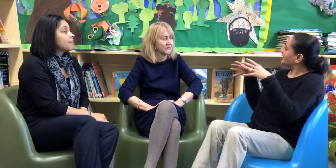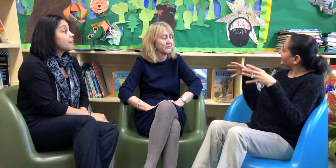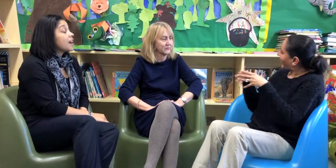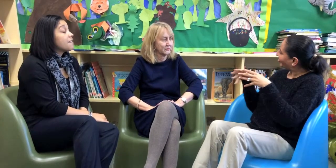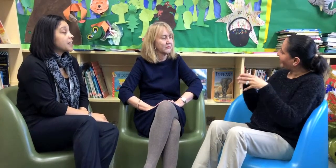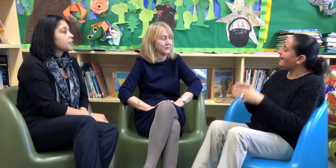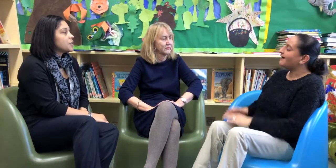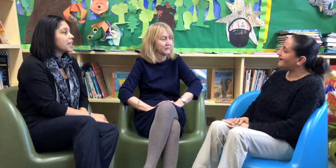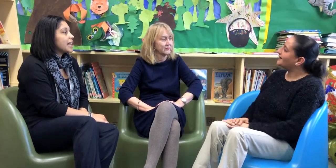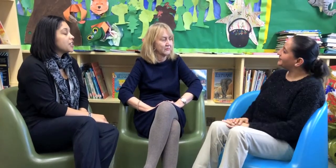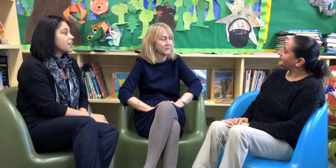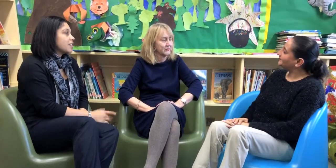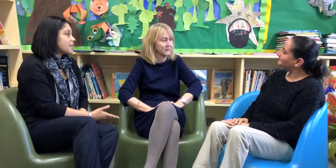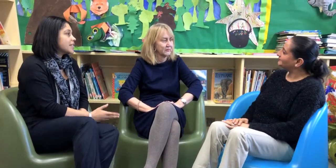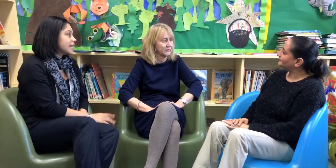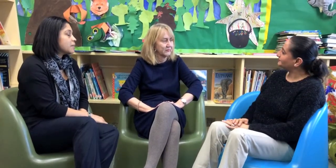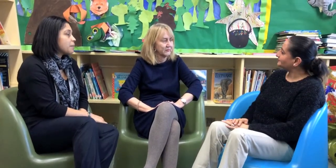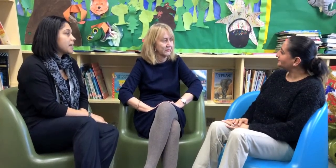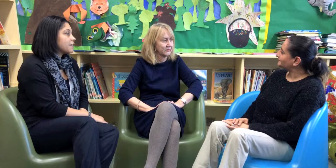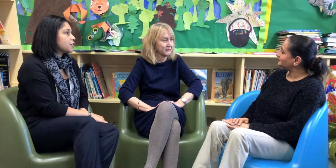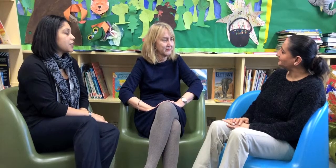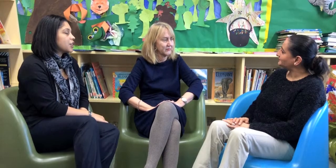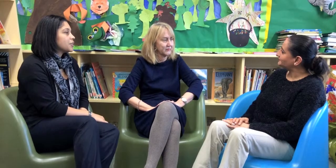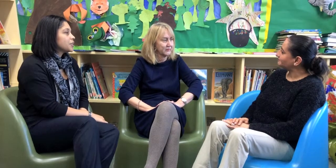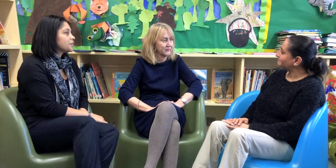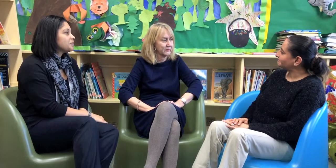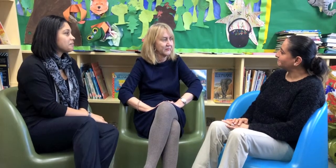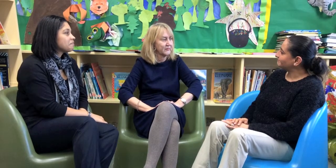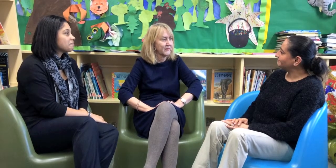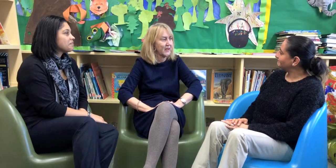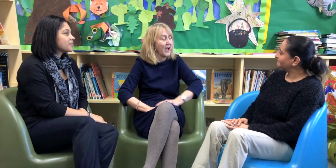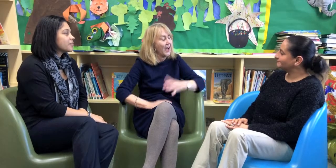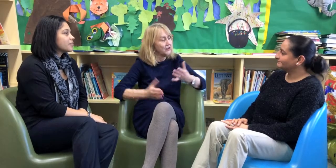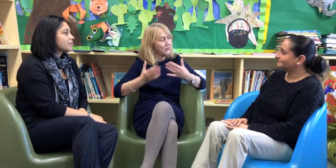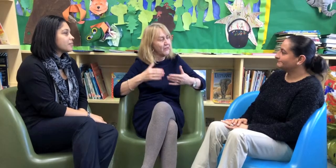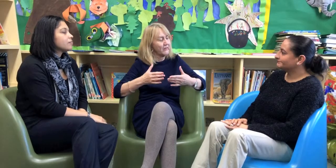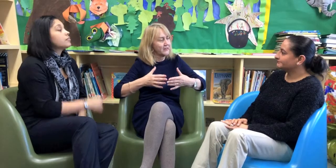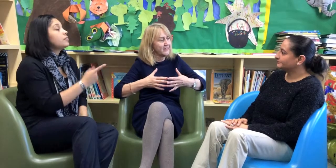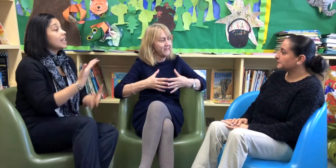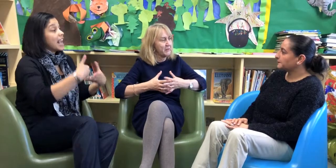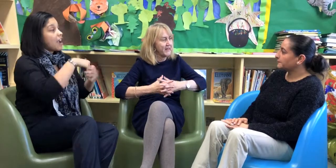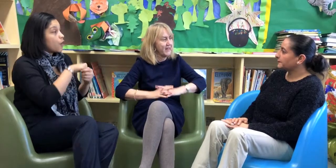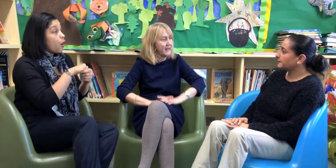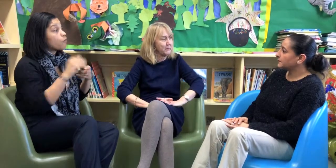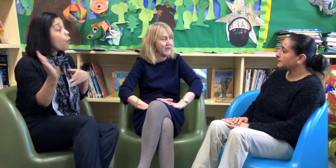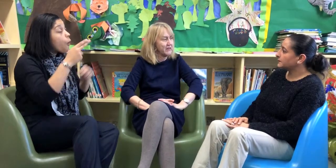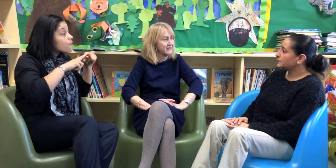have effective communication then obviously it's beneficial for the child. And do you involve lots of the family in that, parents,